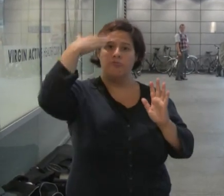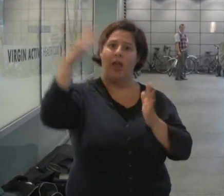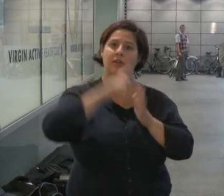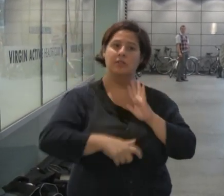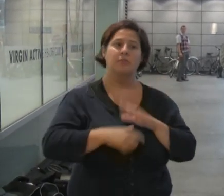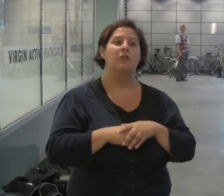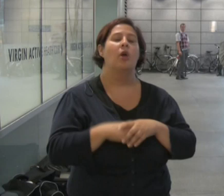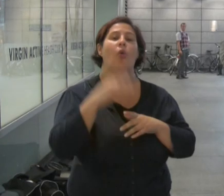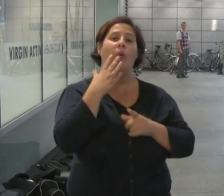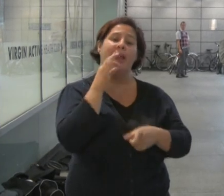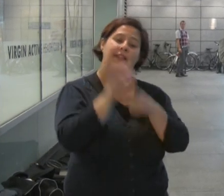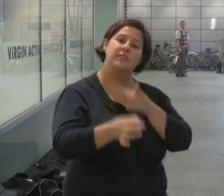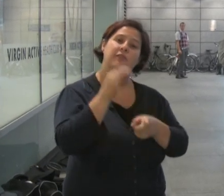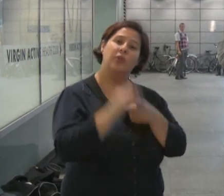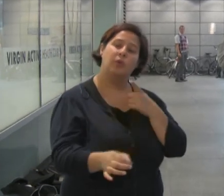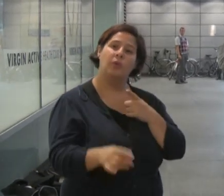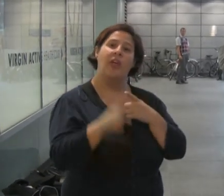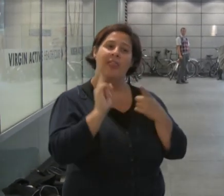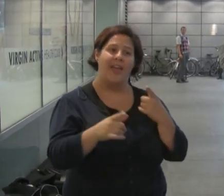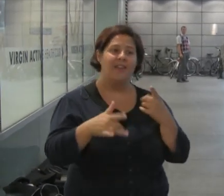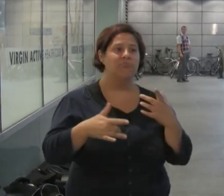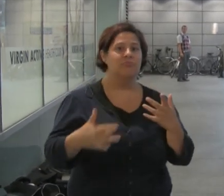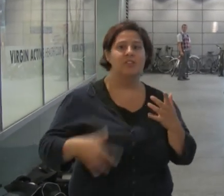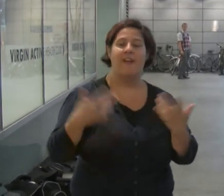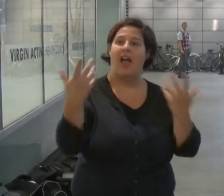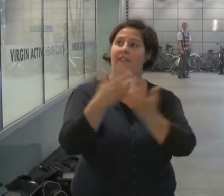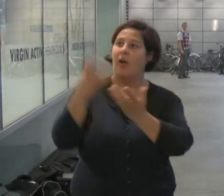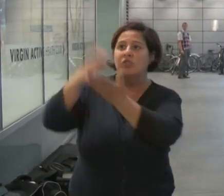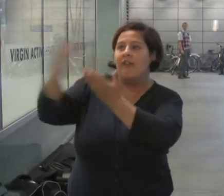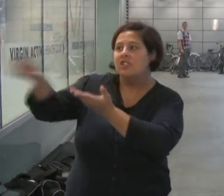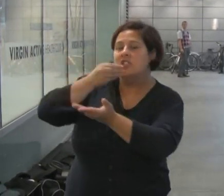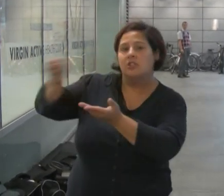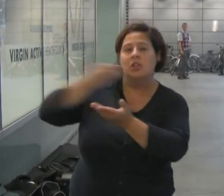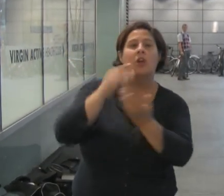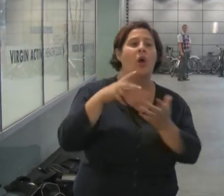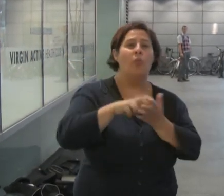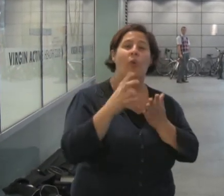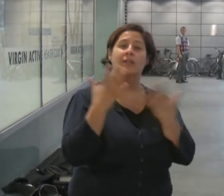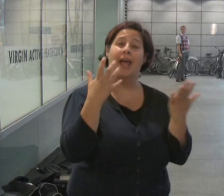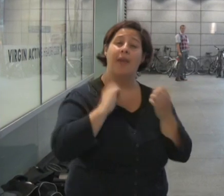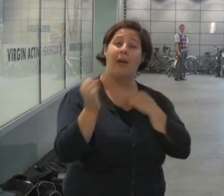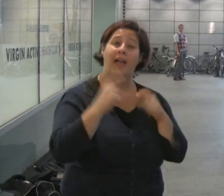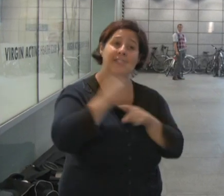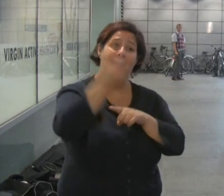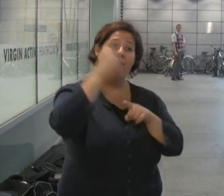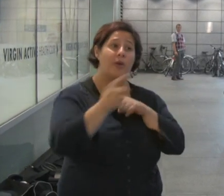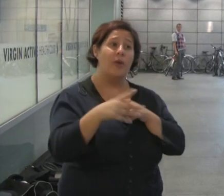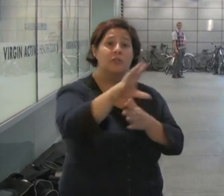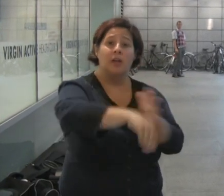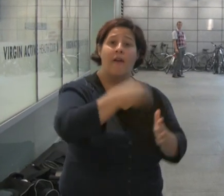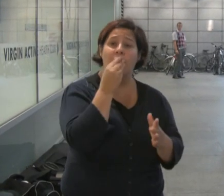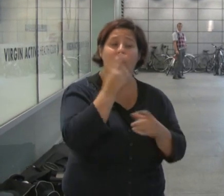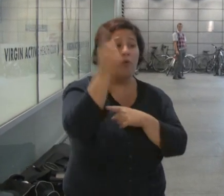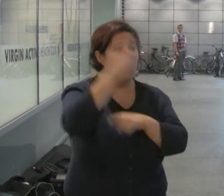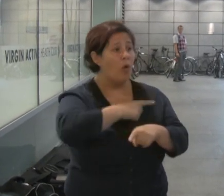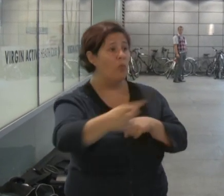At the time of the interview they were surviving hand to mouth and walked 10 miles to go to a food bank each week to get enough food for them to